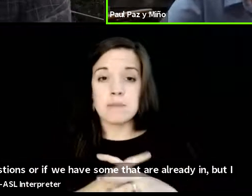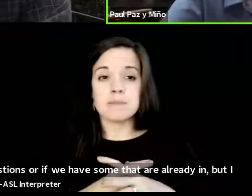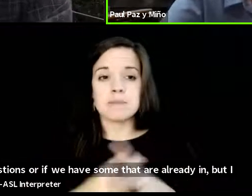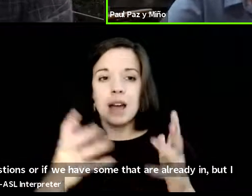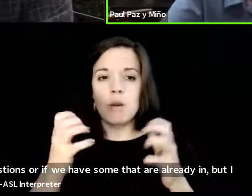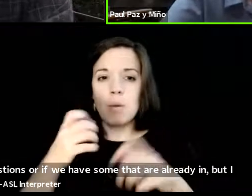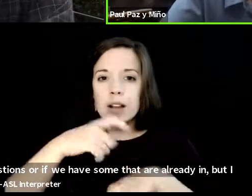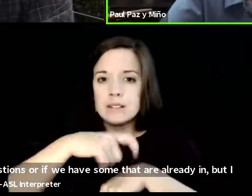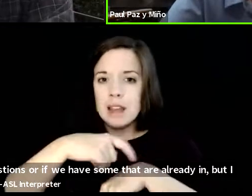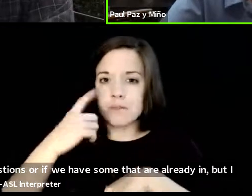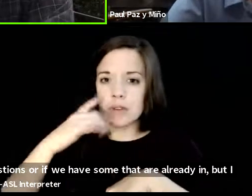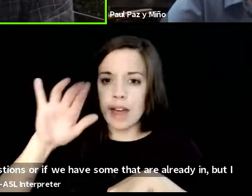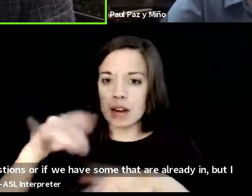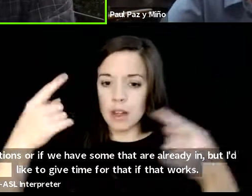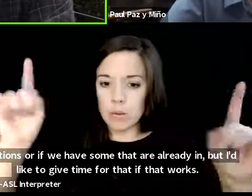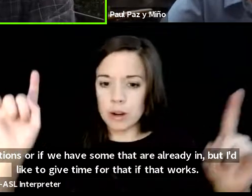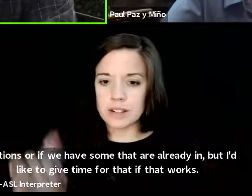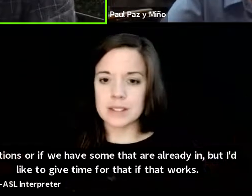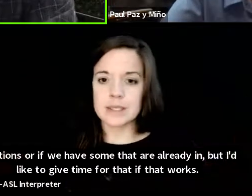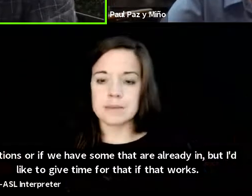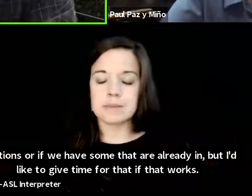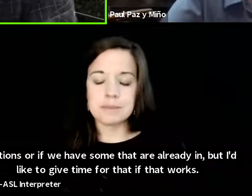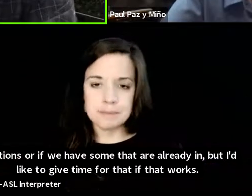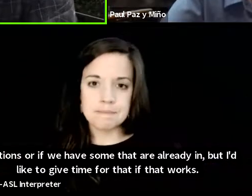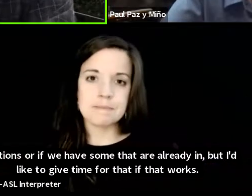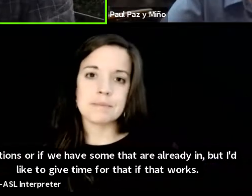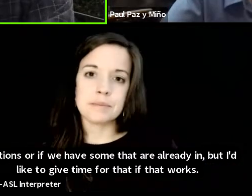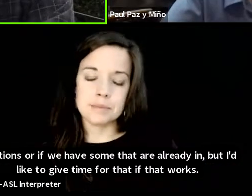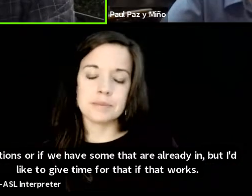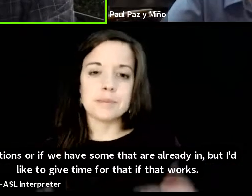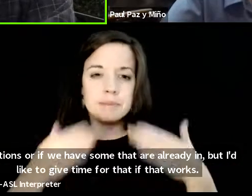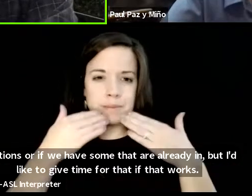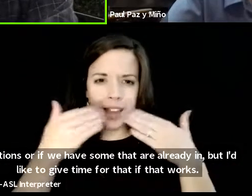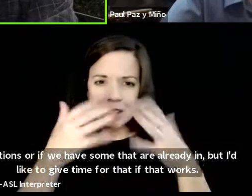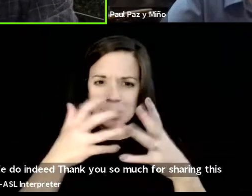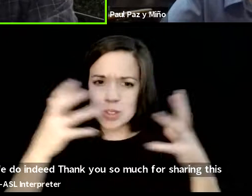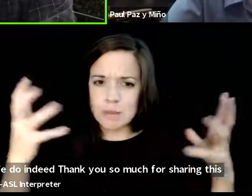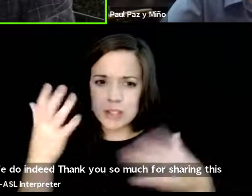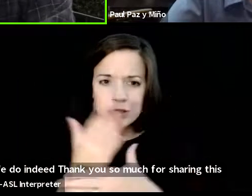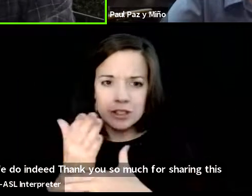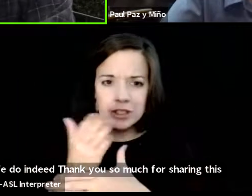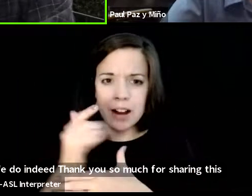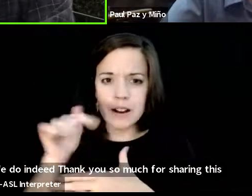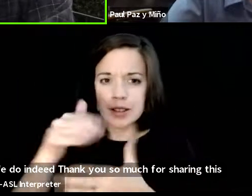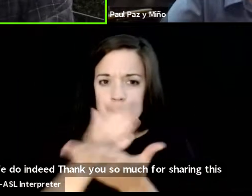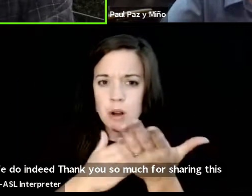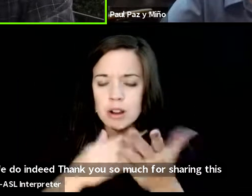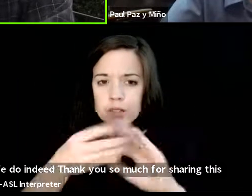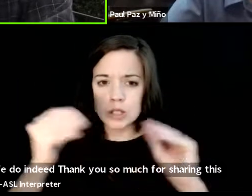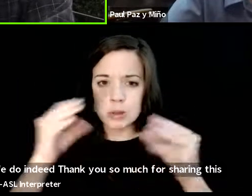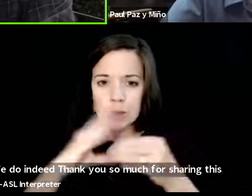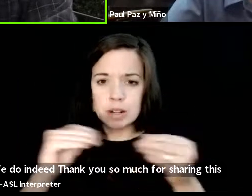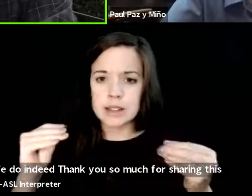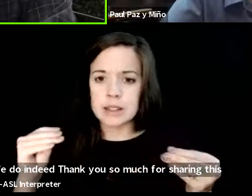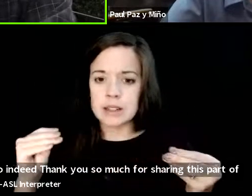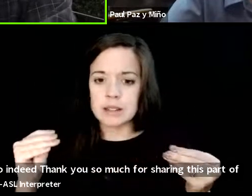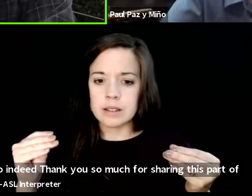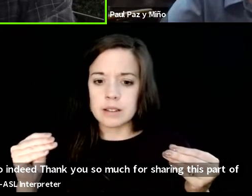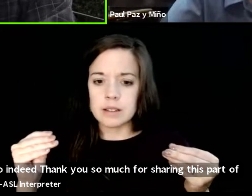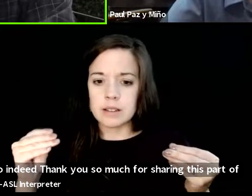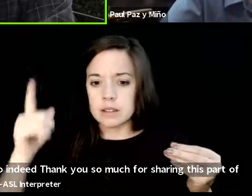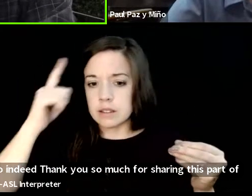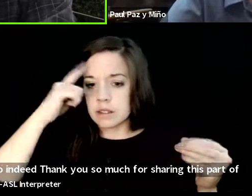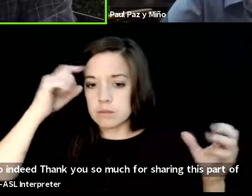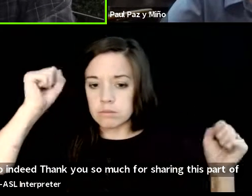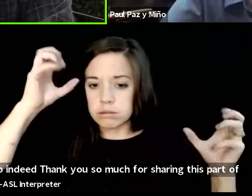for that if that works we do indeed thank you so much paul for sharing um this part of this story it's mind-boggling